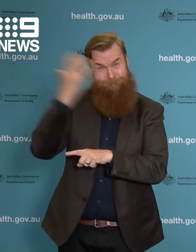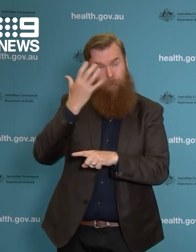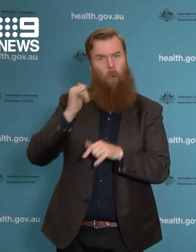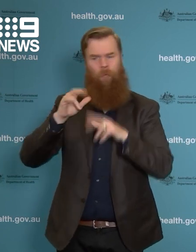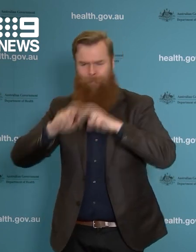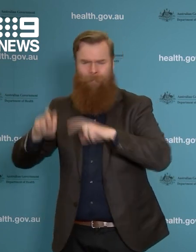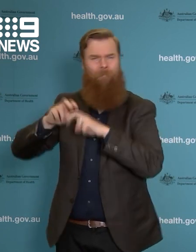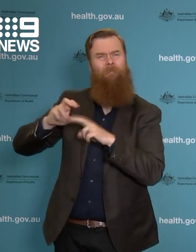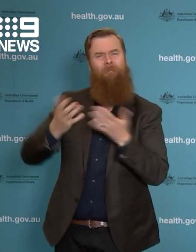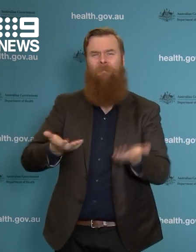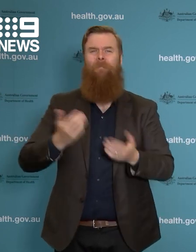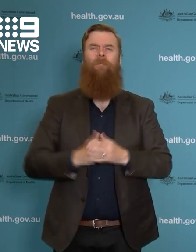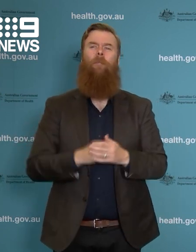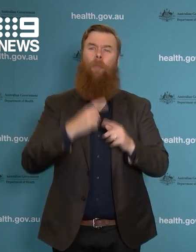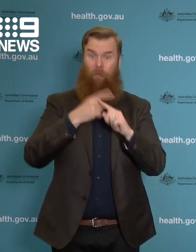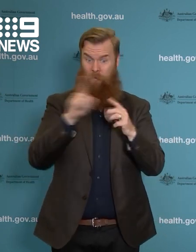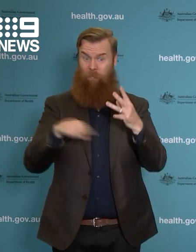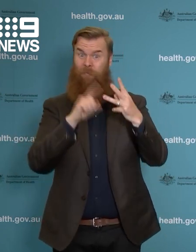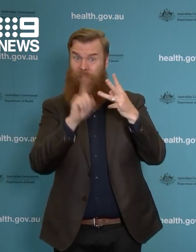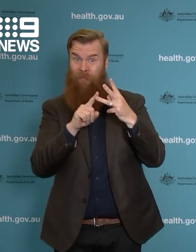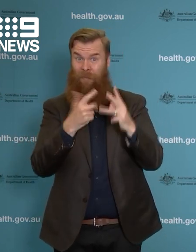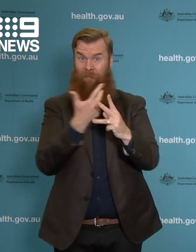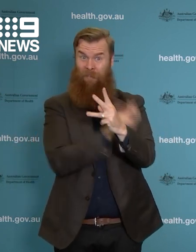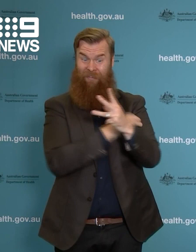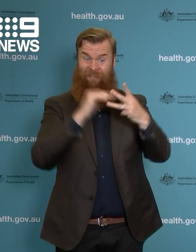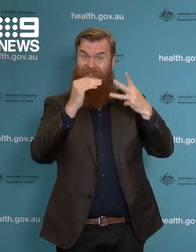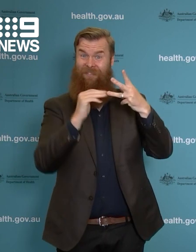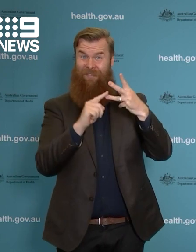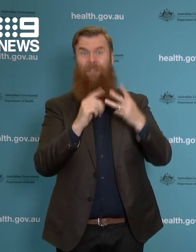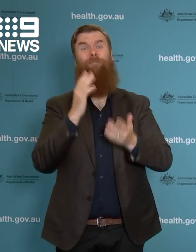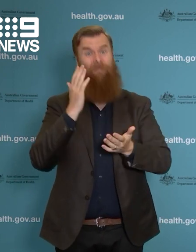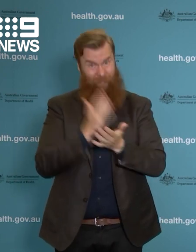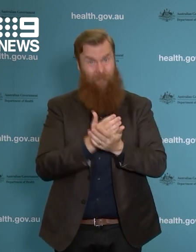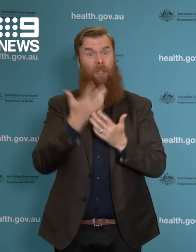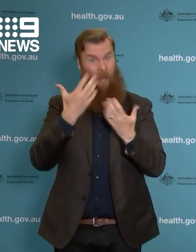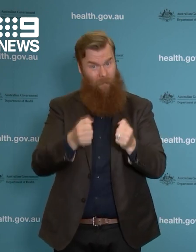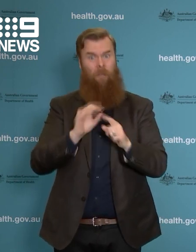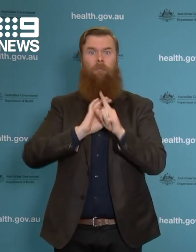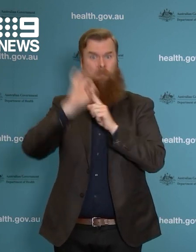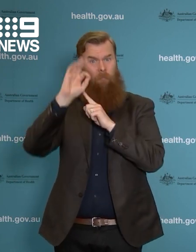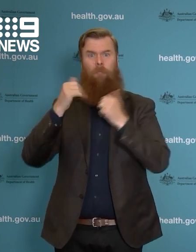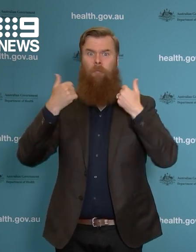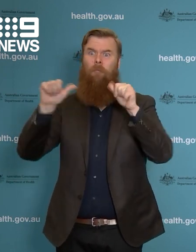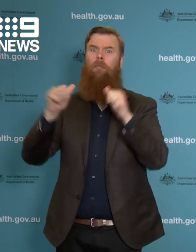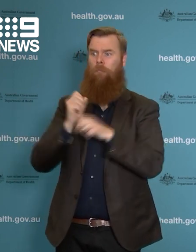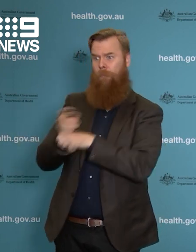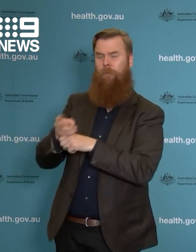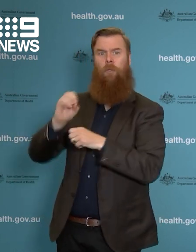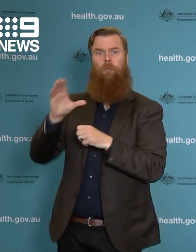do indeed boost that protection, both against transmission and infection and against severe disease,